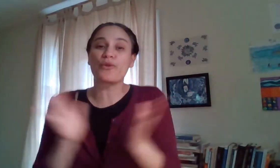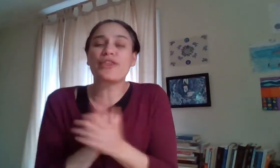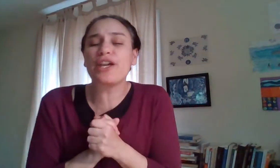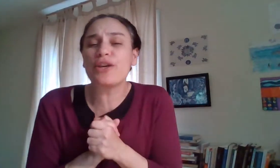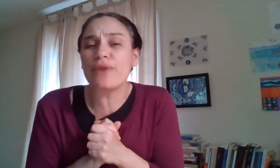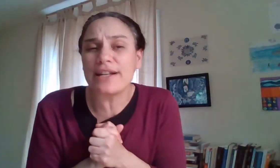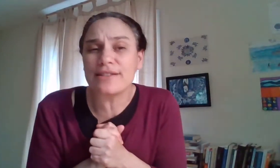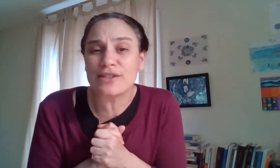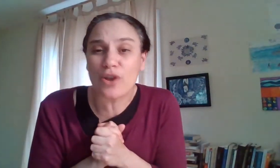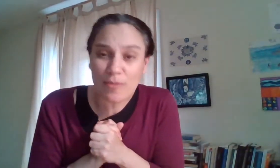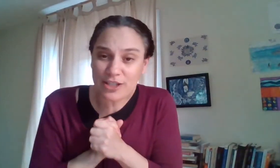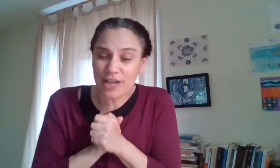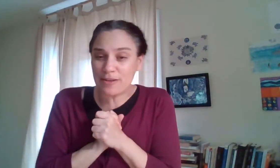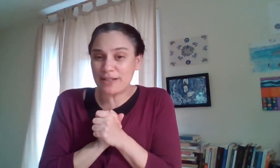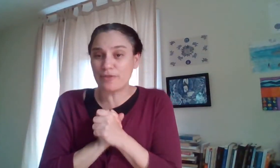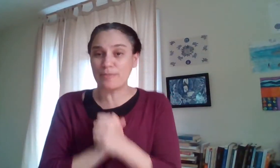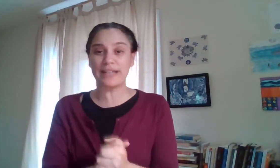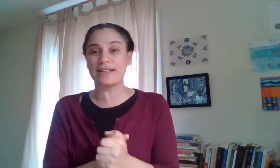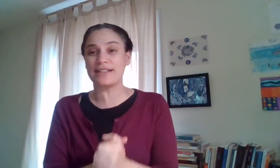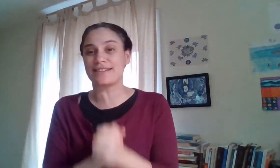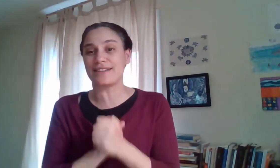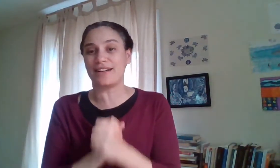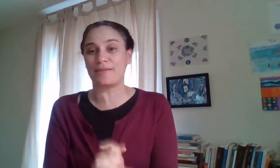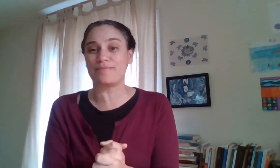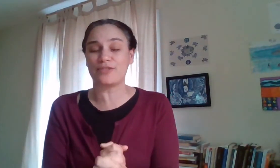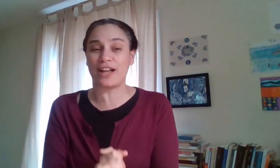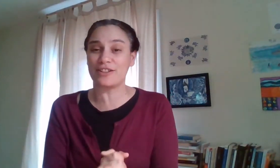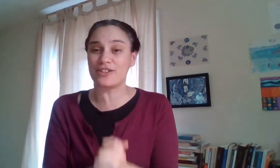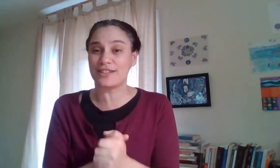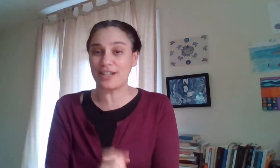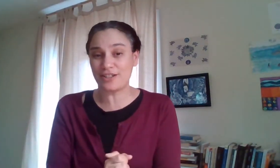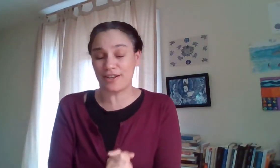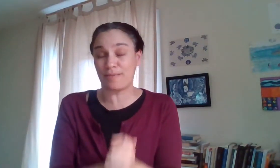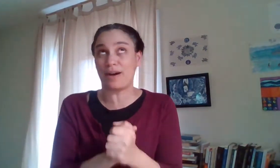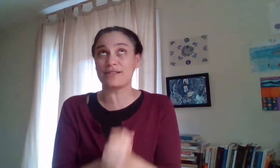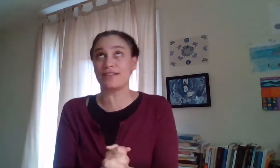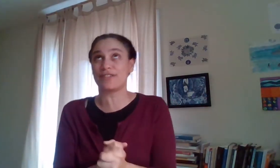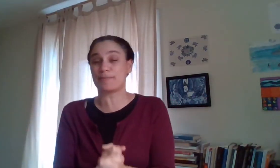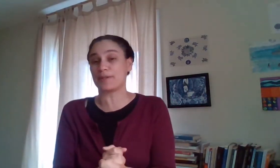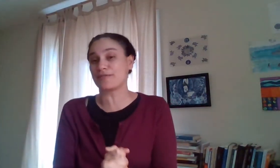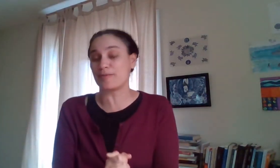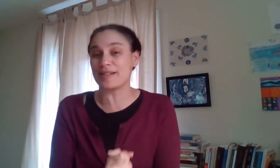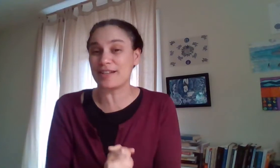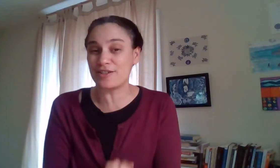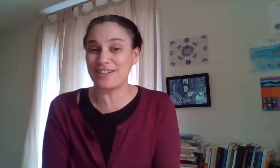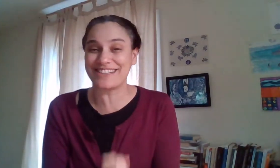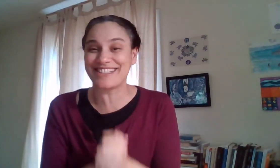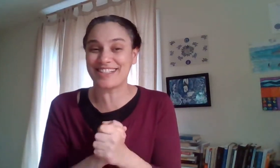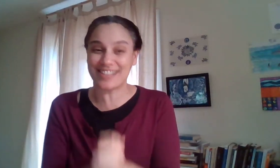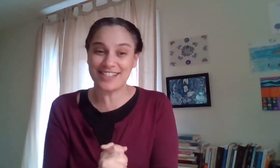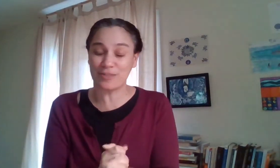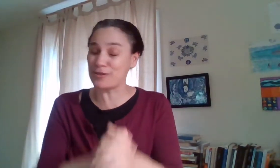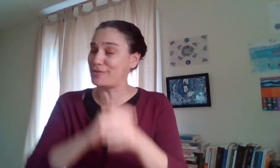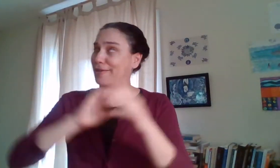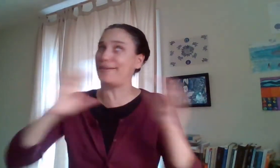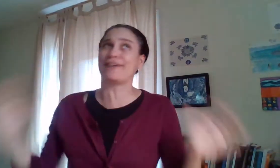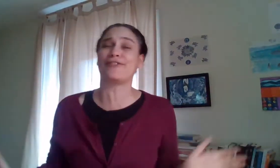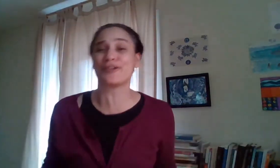thank you so much everybody for making this uh challenge such a positive experience for me and such a success it was a lot of hard